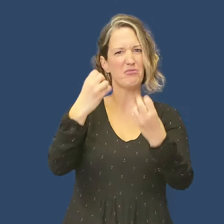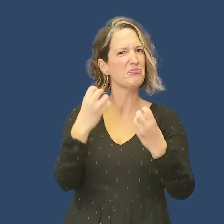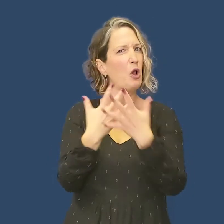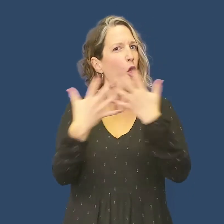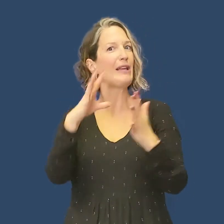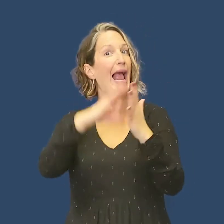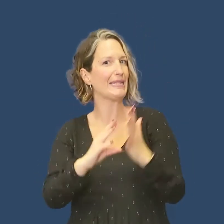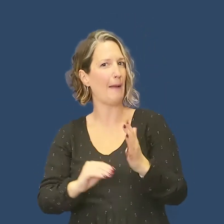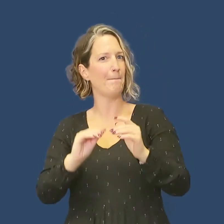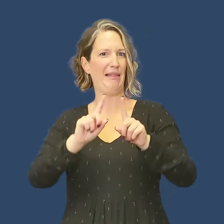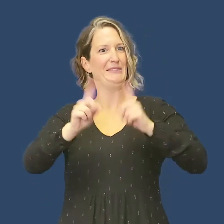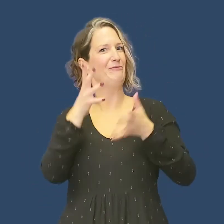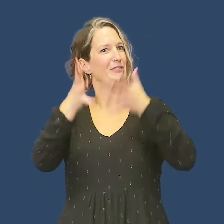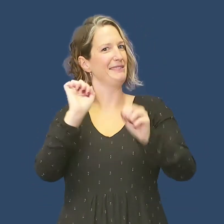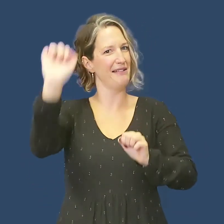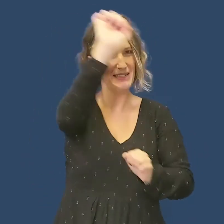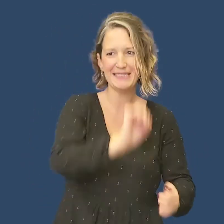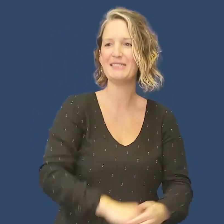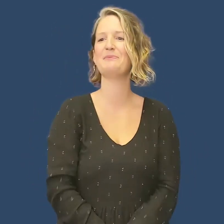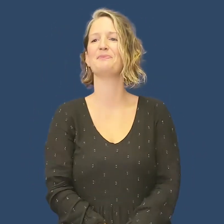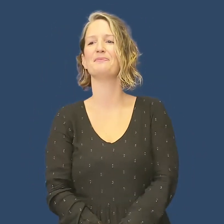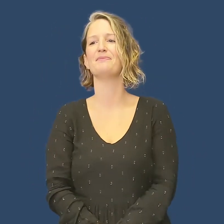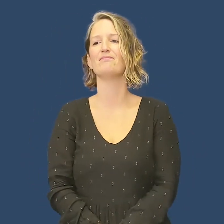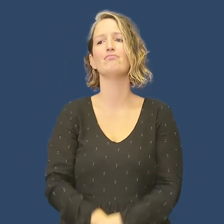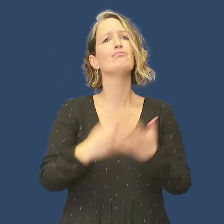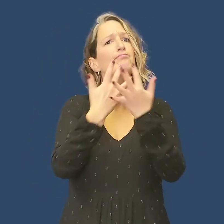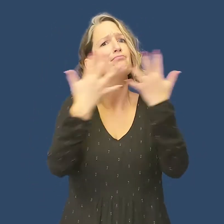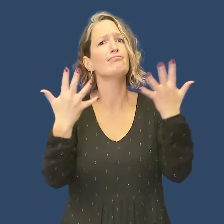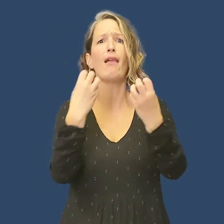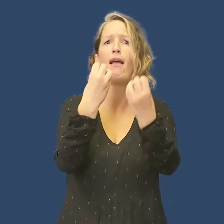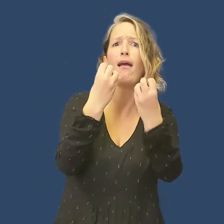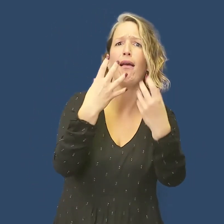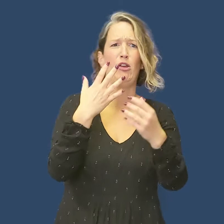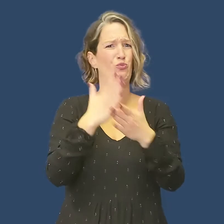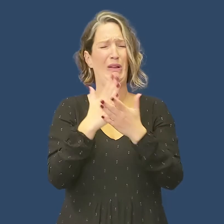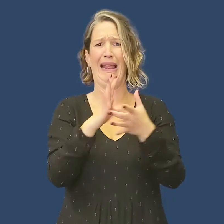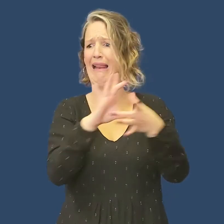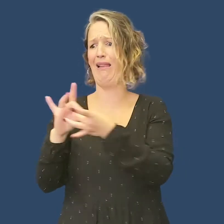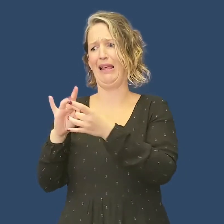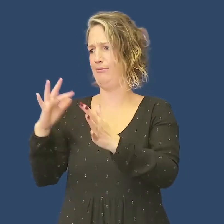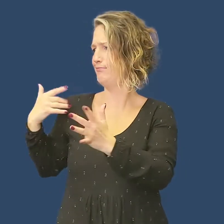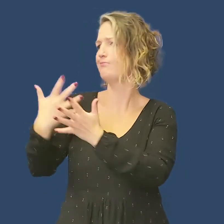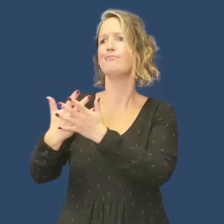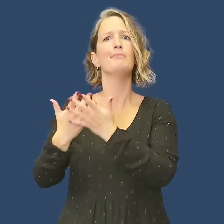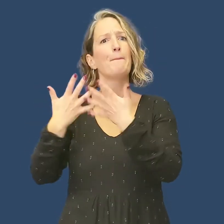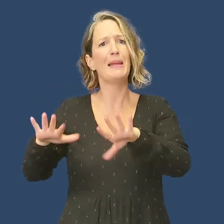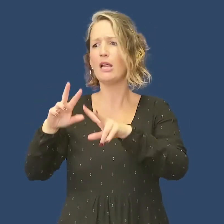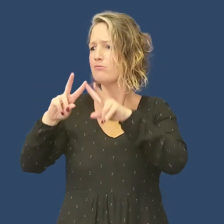collection of different examples of signs showing regional variation. Lots of what we were told also relates to previous research